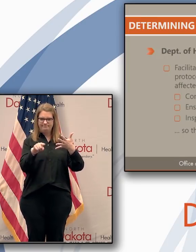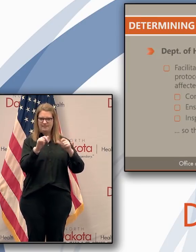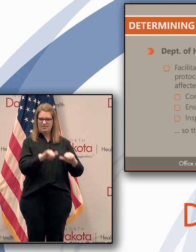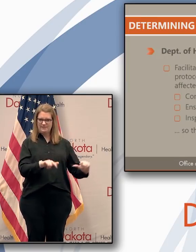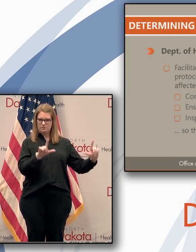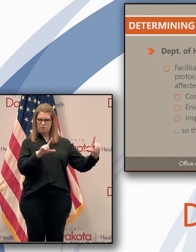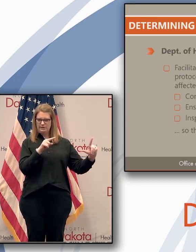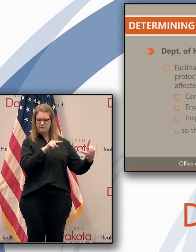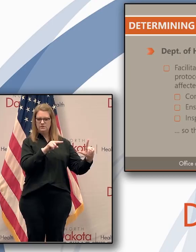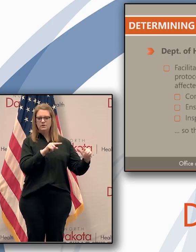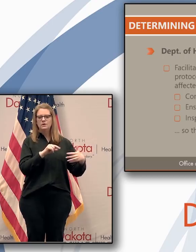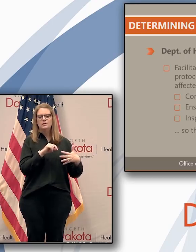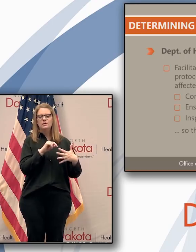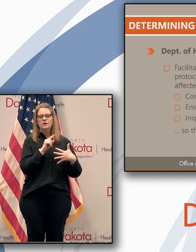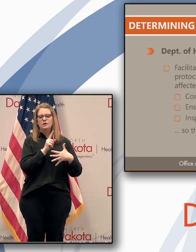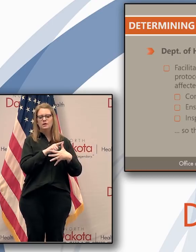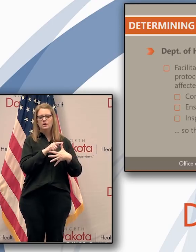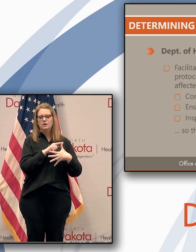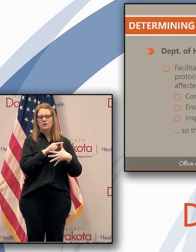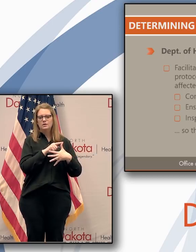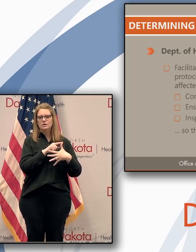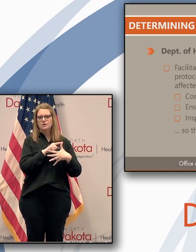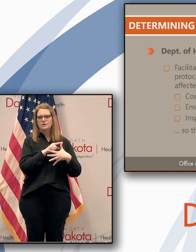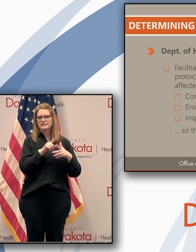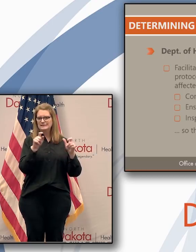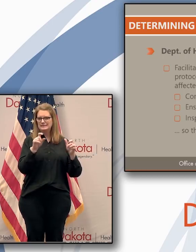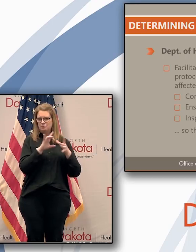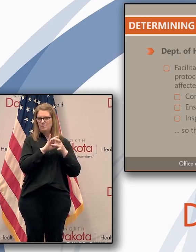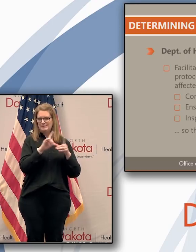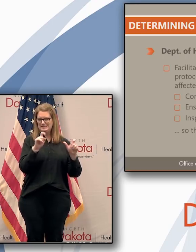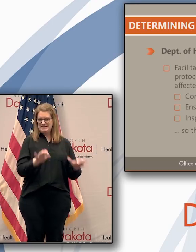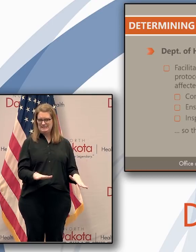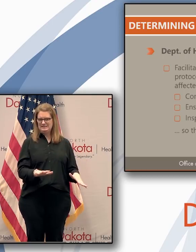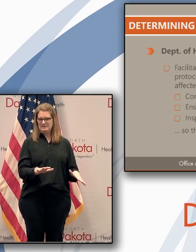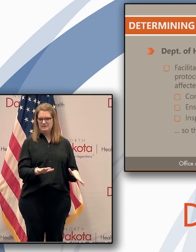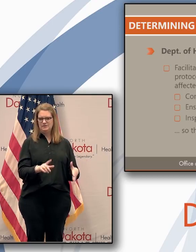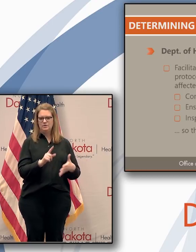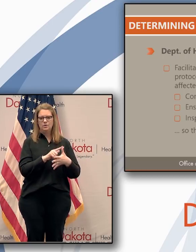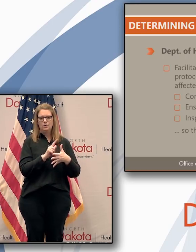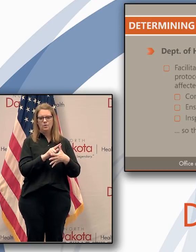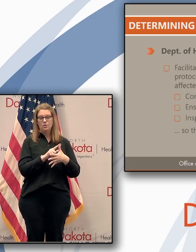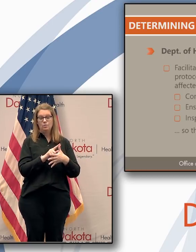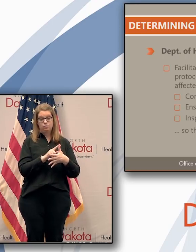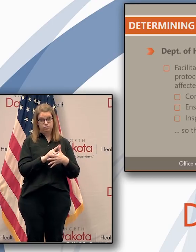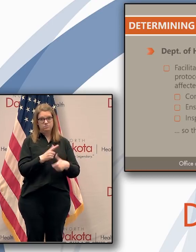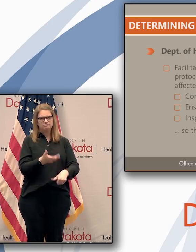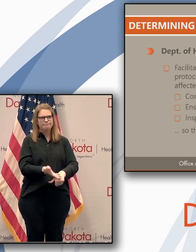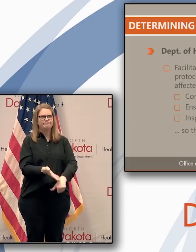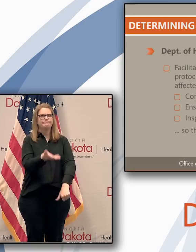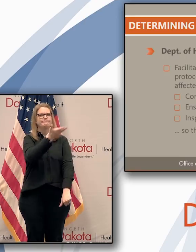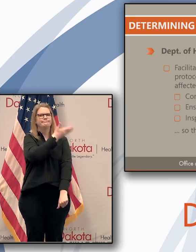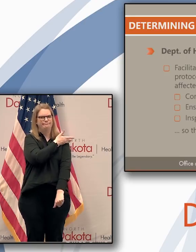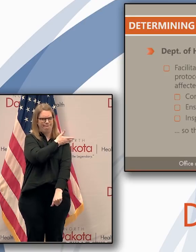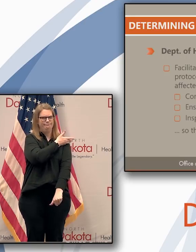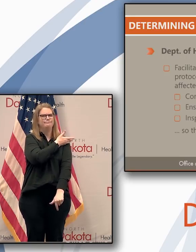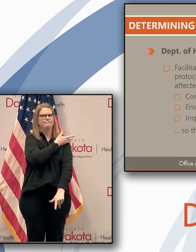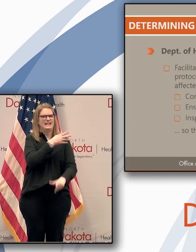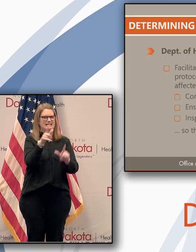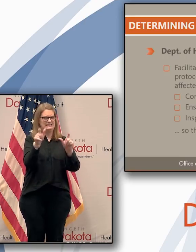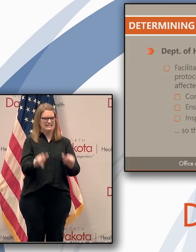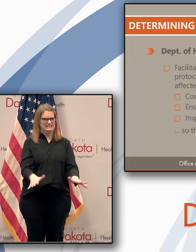It has to do with testing. And as you see, really making great progress here, fantastic progress.